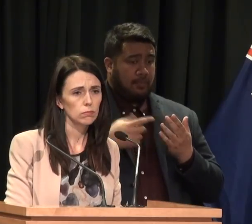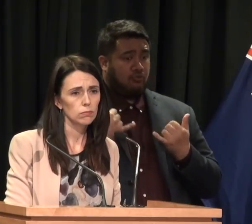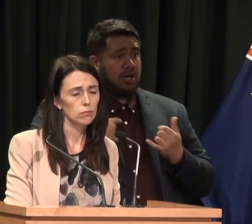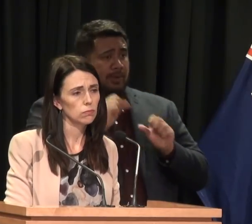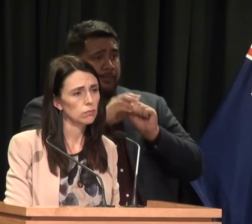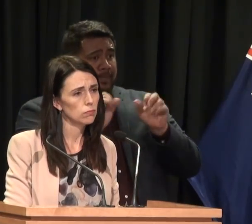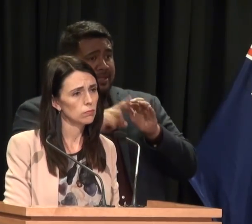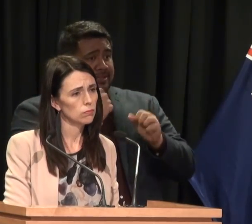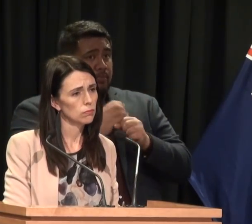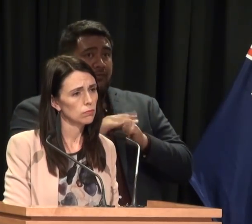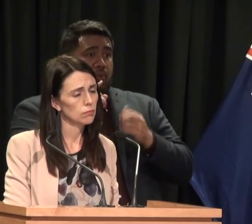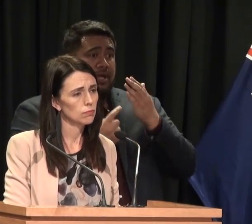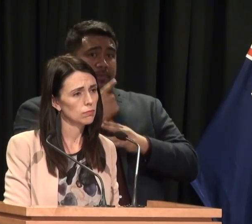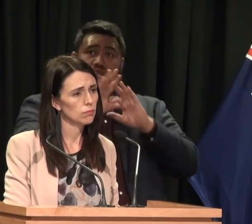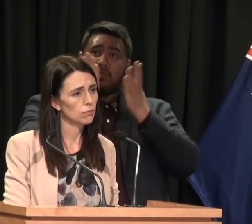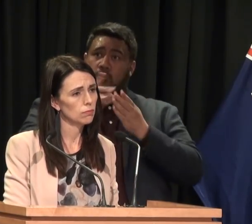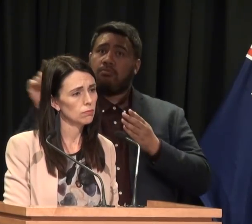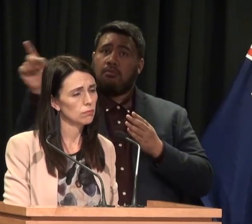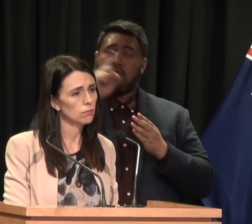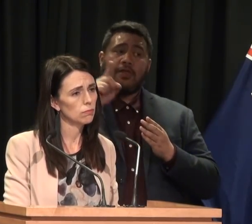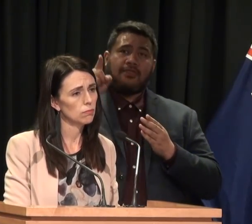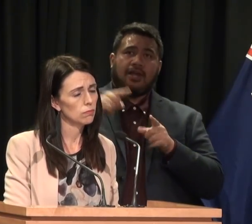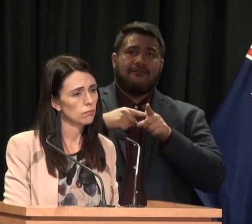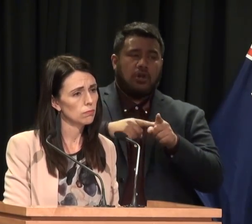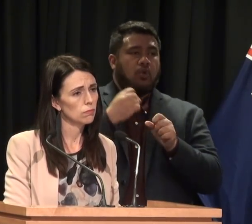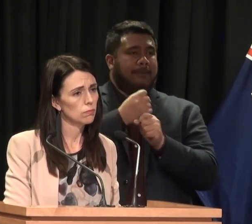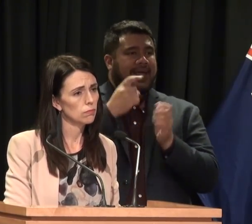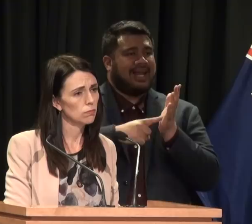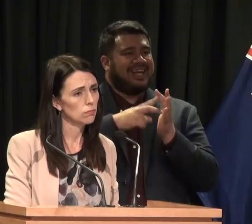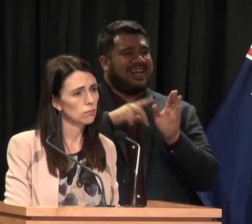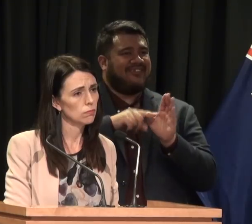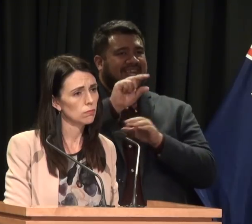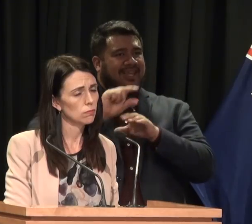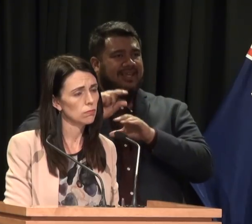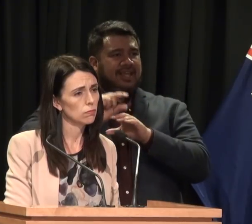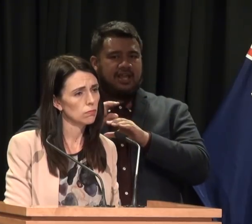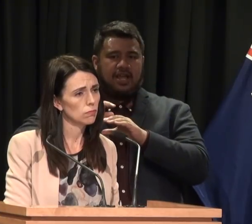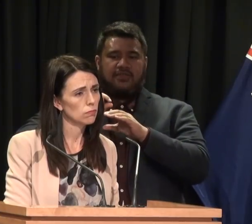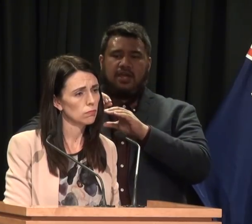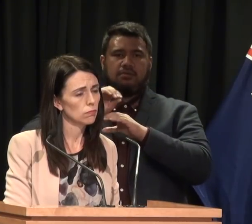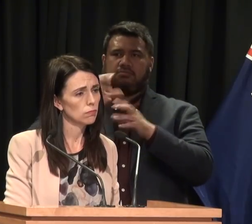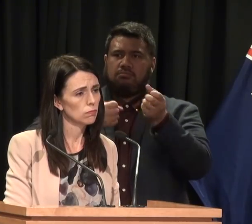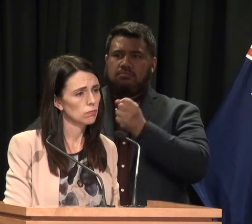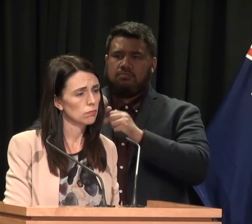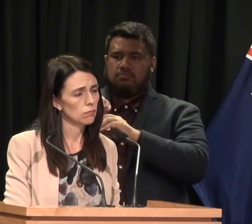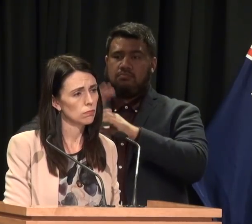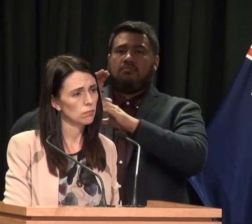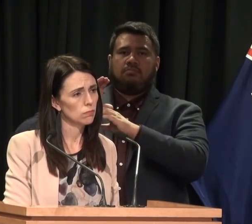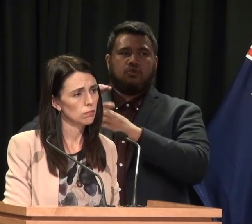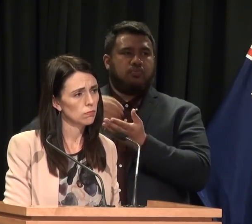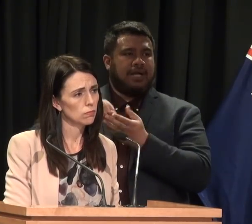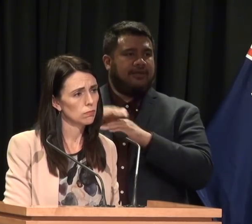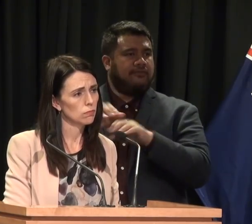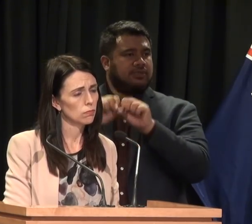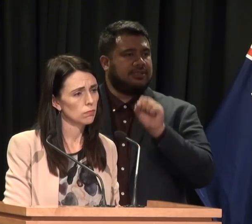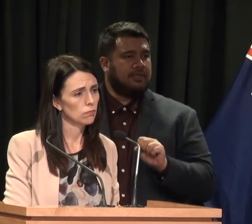these schemes around the world, which is that they are based on a bank levy, and that over time that is what funds it, but obviously when we do the final